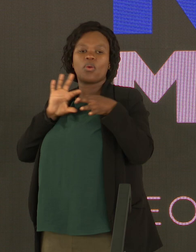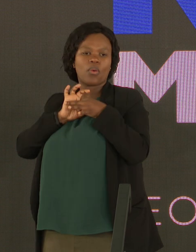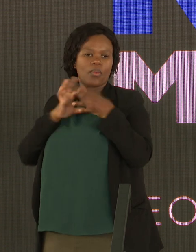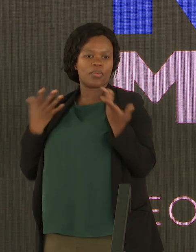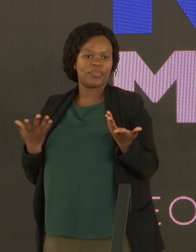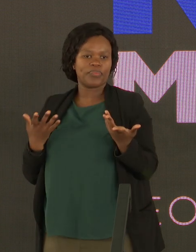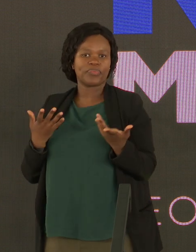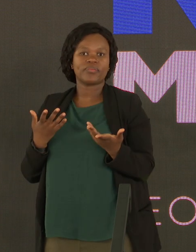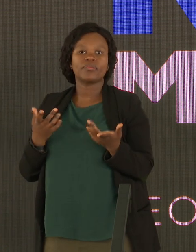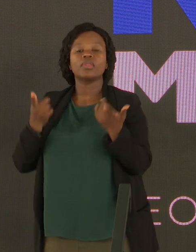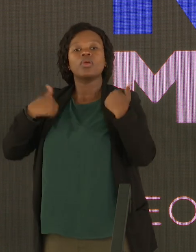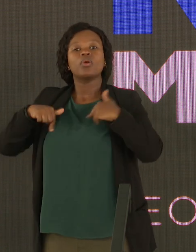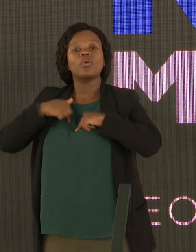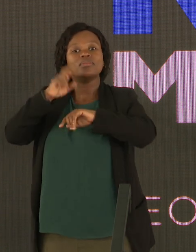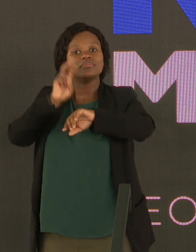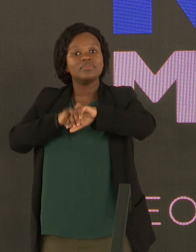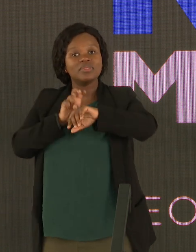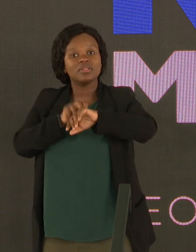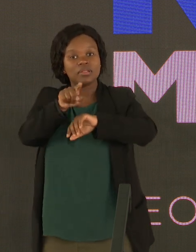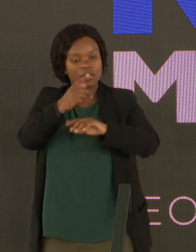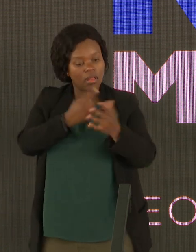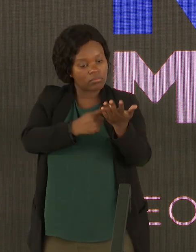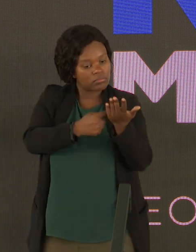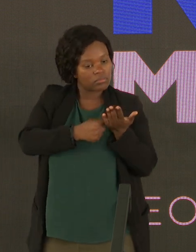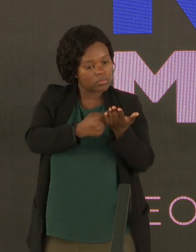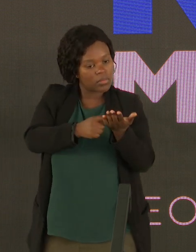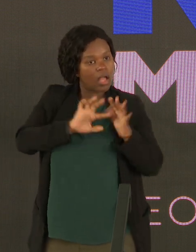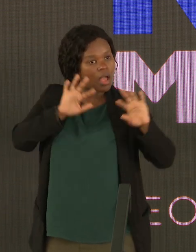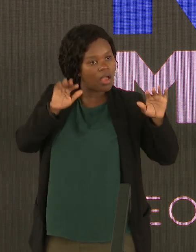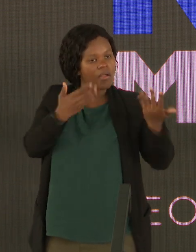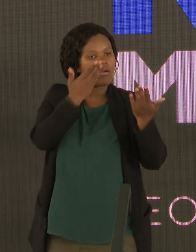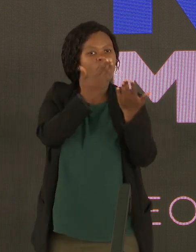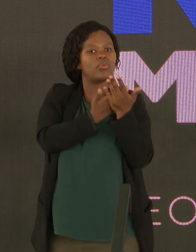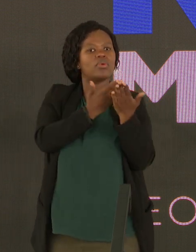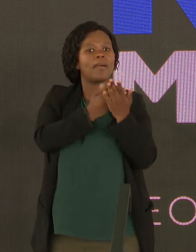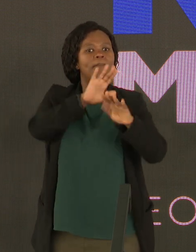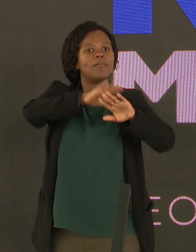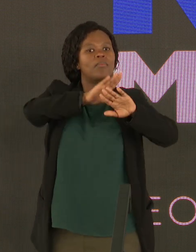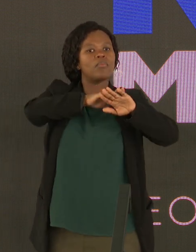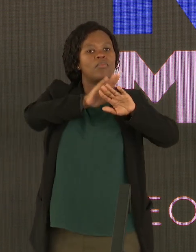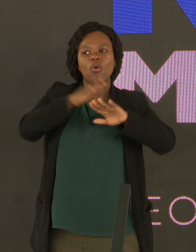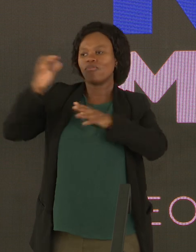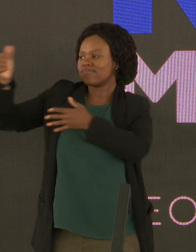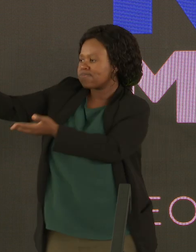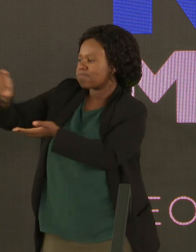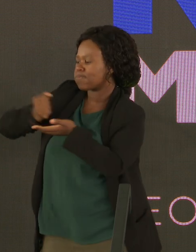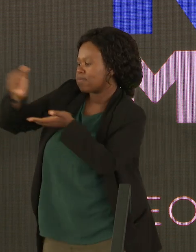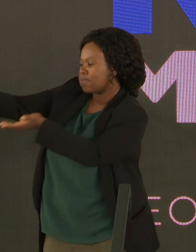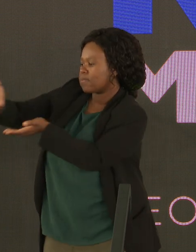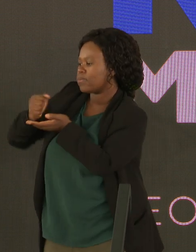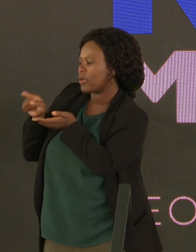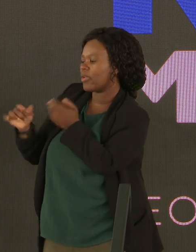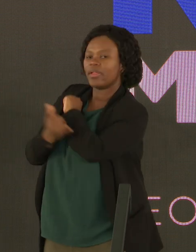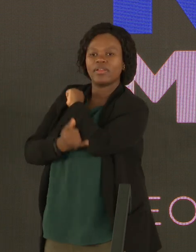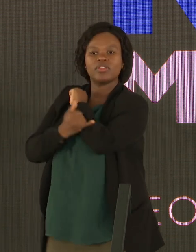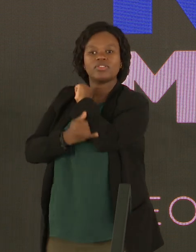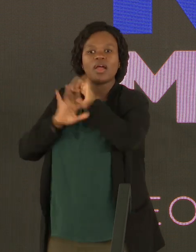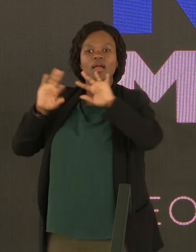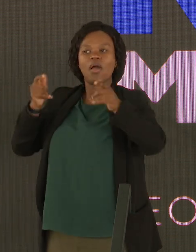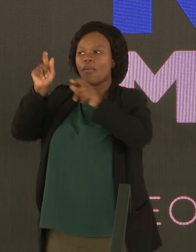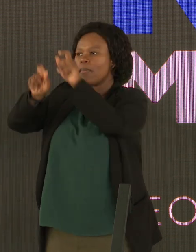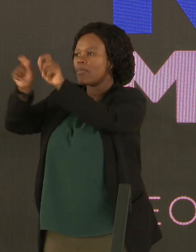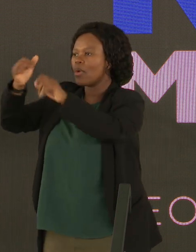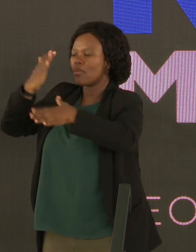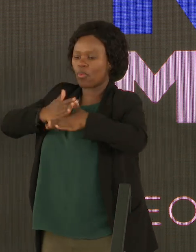And so we need to talk about how we're going to drive in massive investments into this country to employ people. You know,